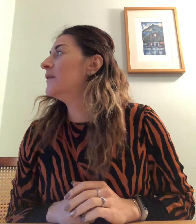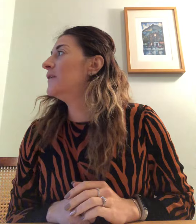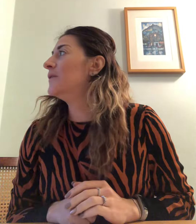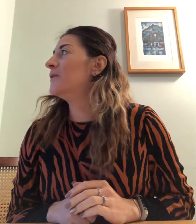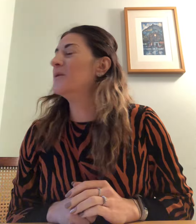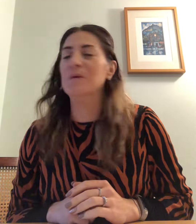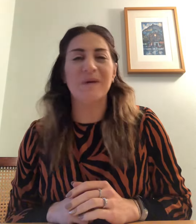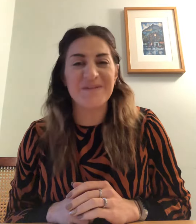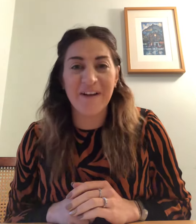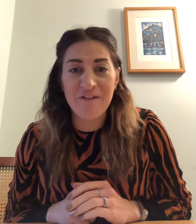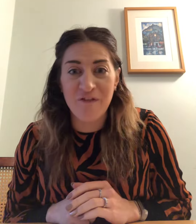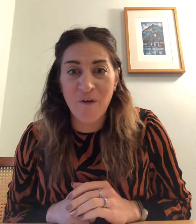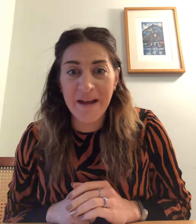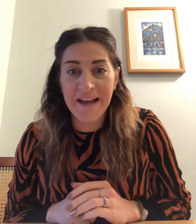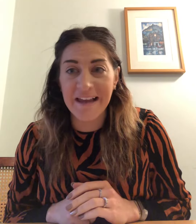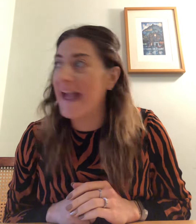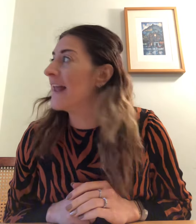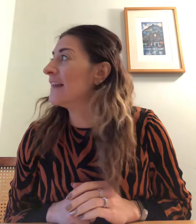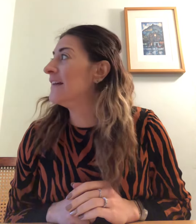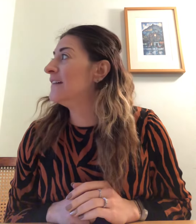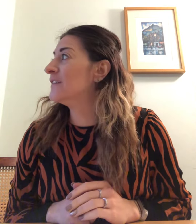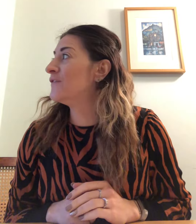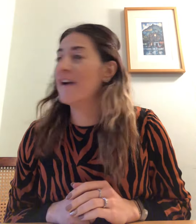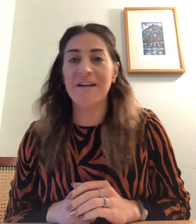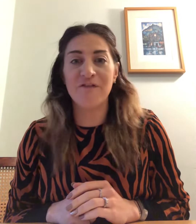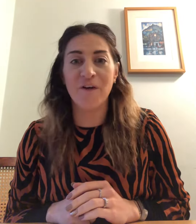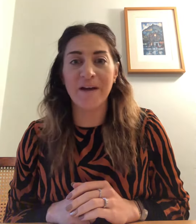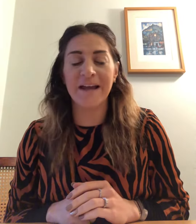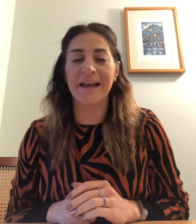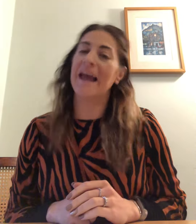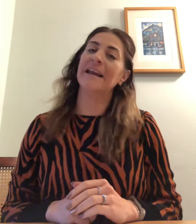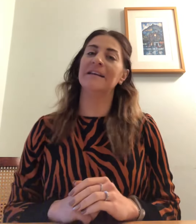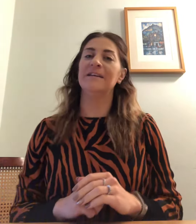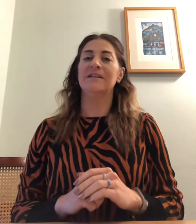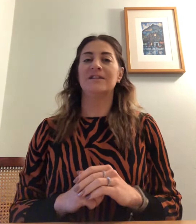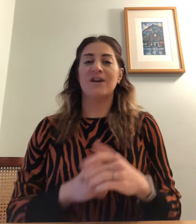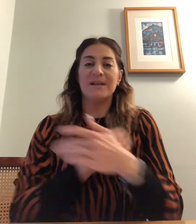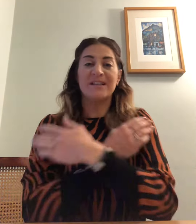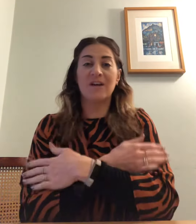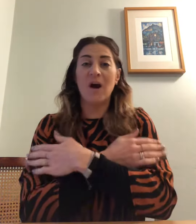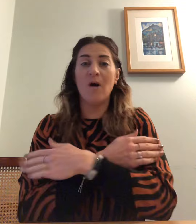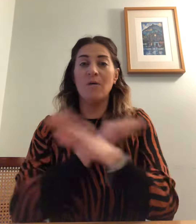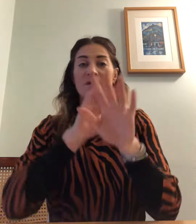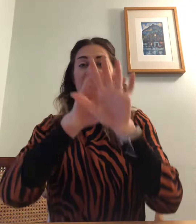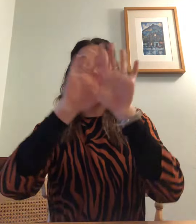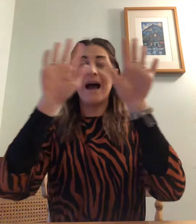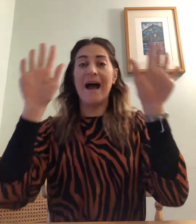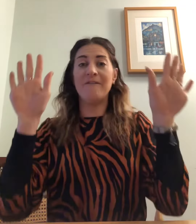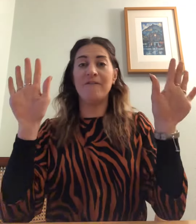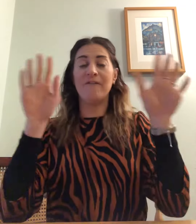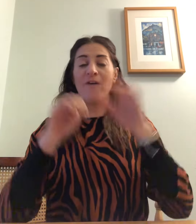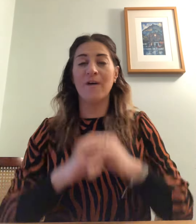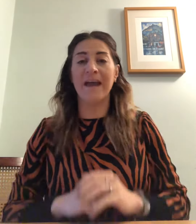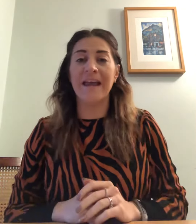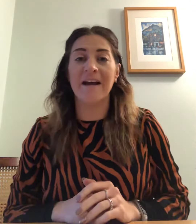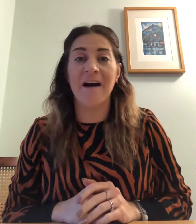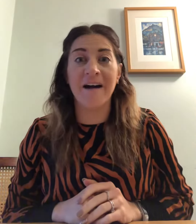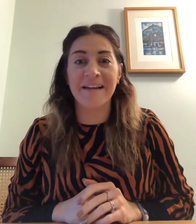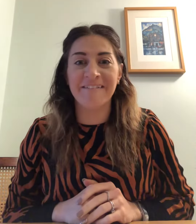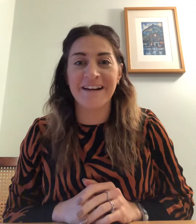Oh it's very foggy again, very foggy again. So it's cold and foggy. Are you ready?